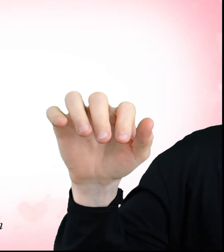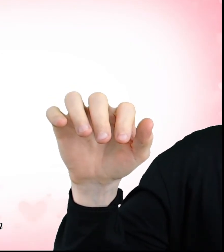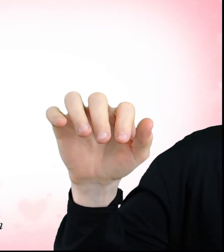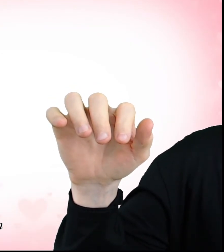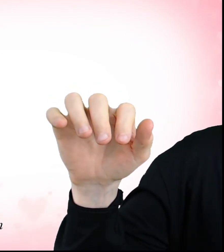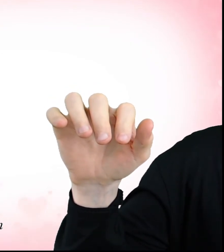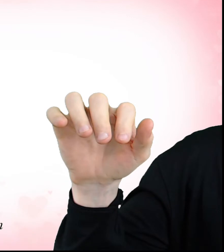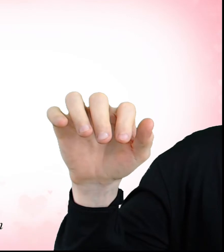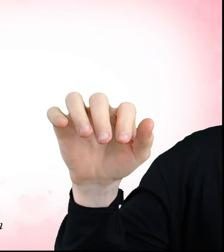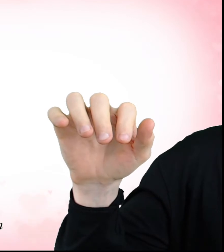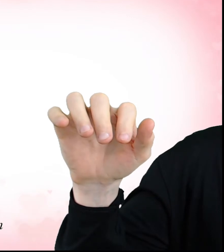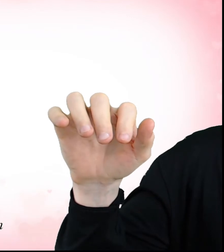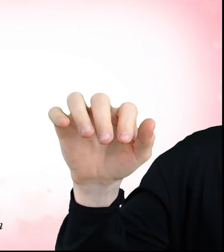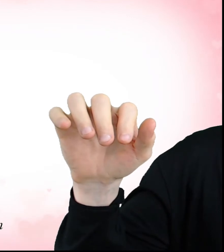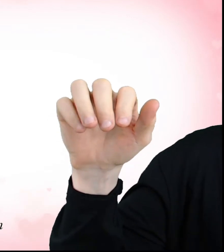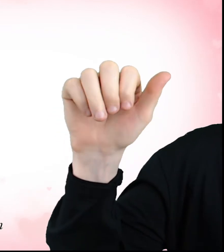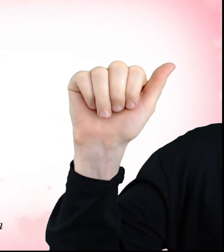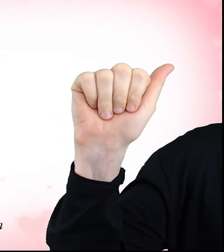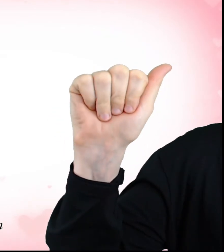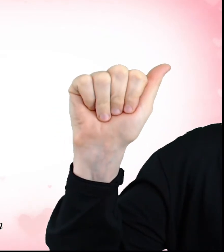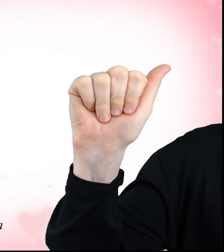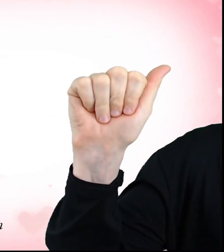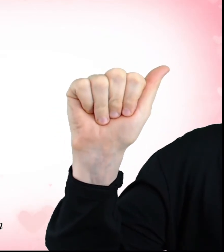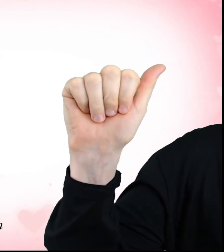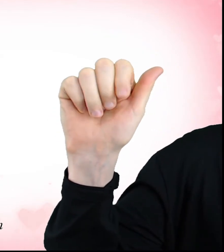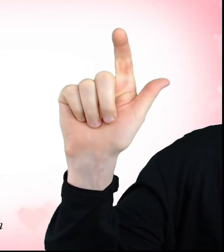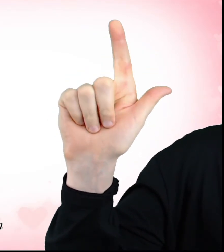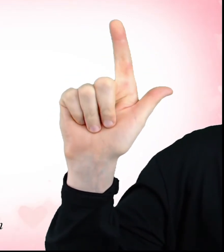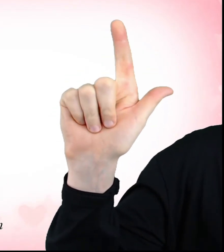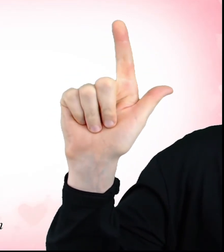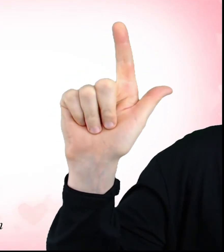feeling so electric, down to awesome And even if I wanted to, I can't stop